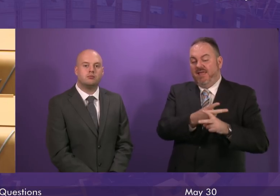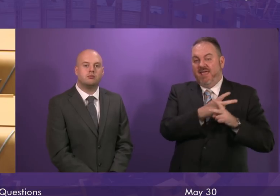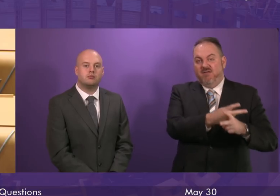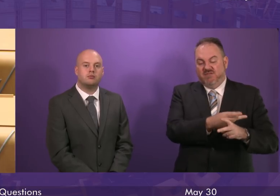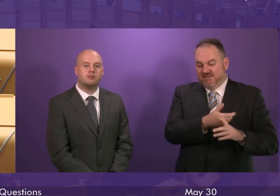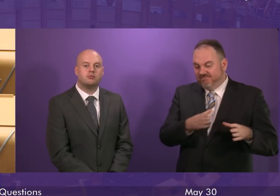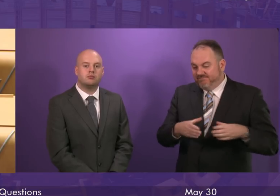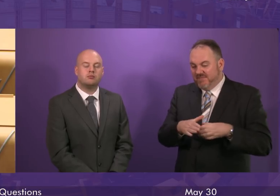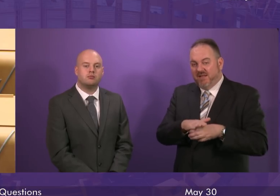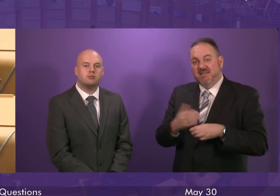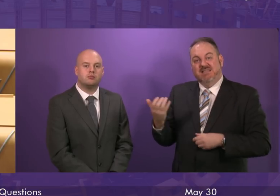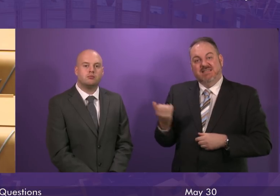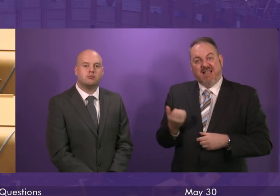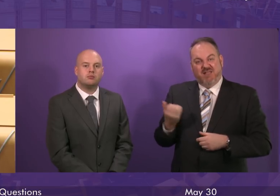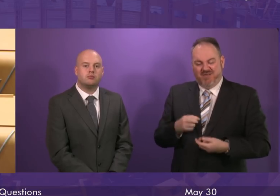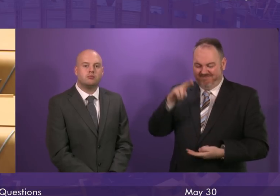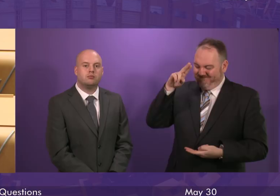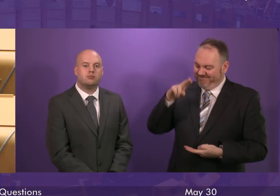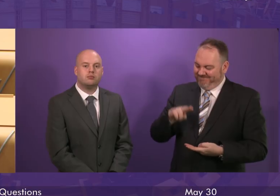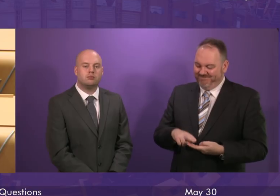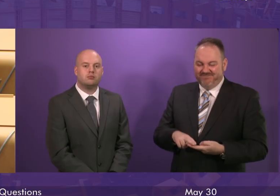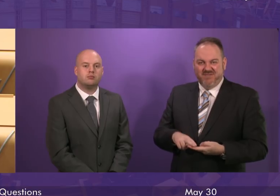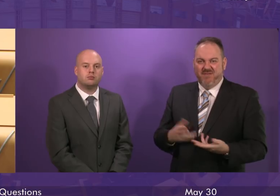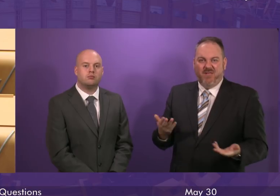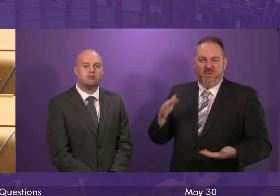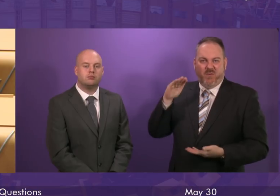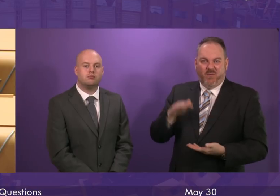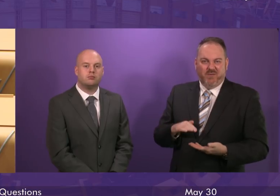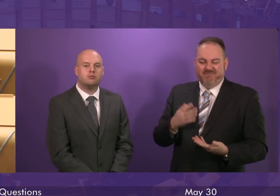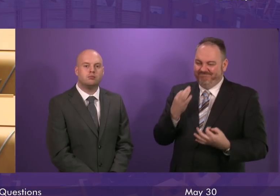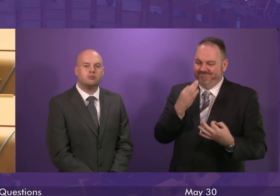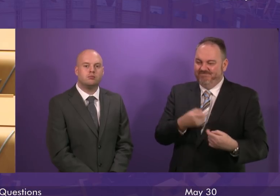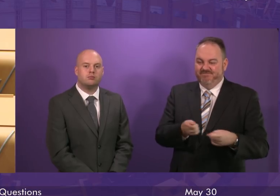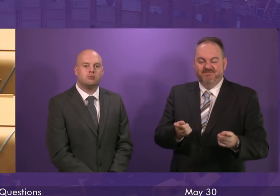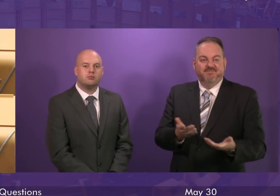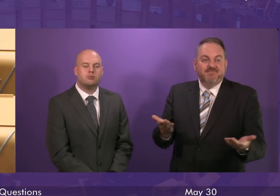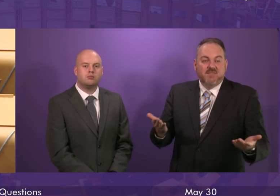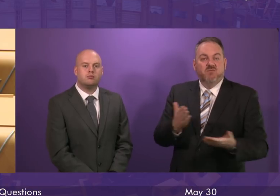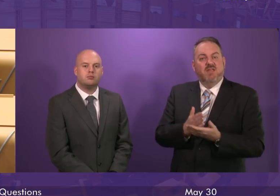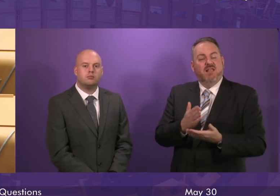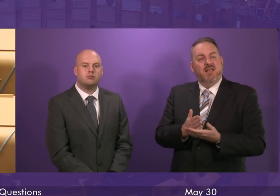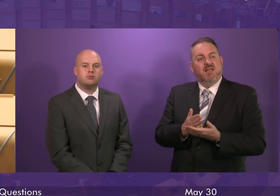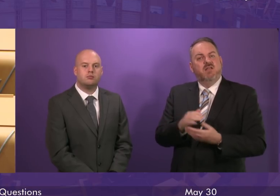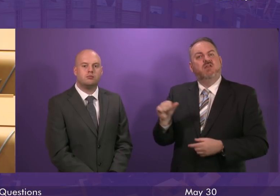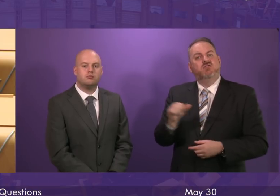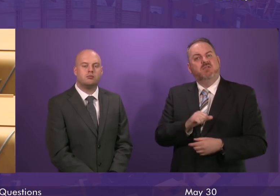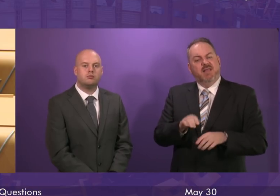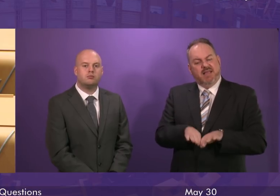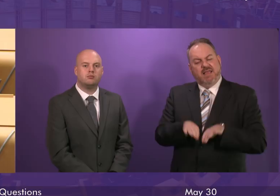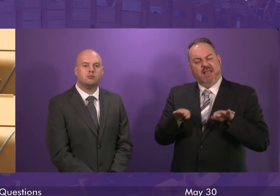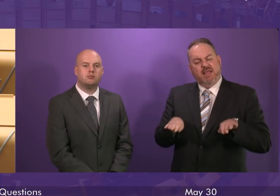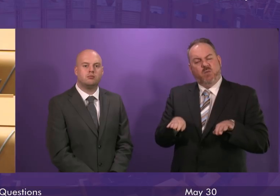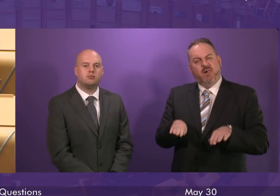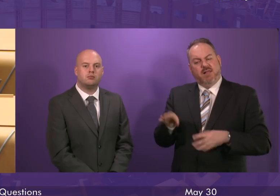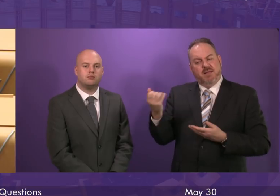workers are paid poor terms and paid poor wages, poor terms and conditions. Should there not be equal pay across